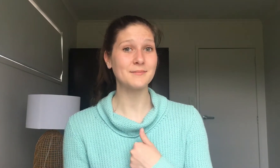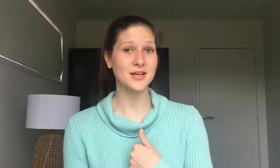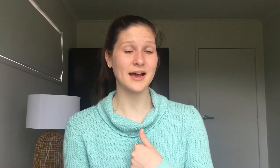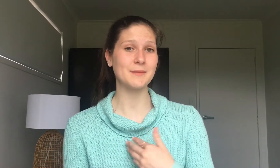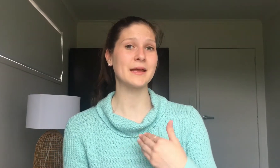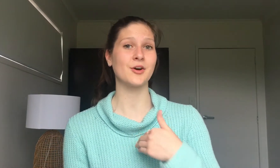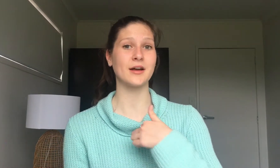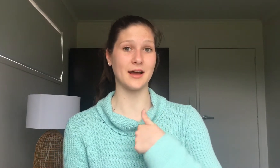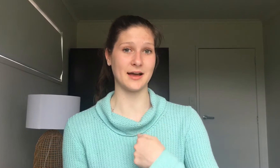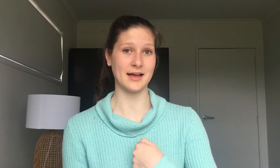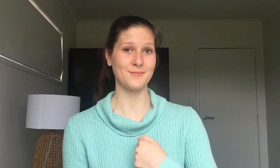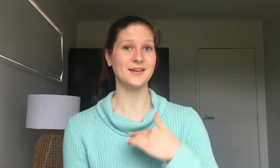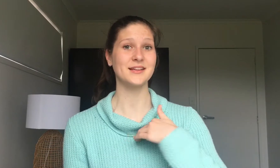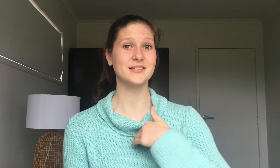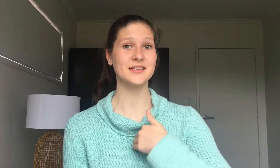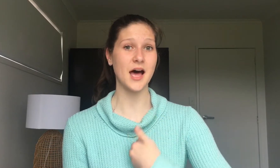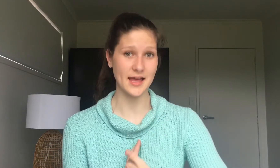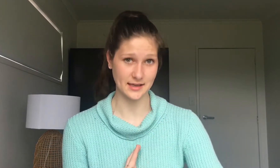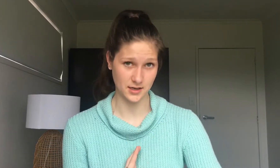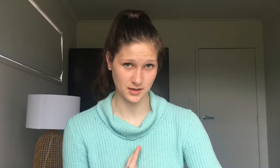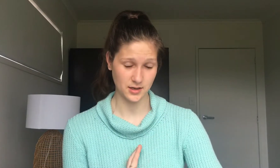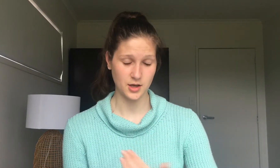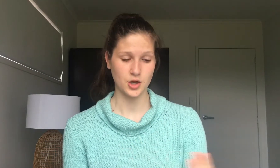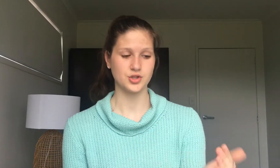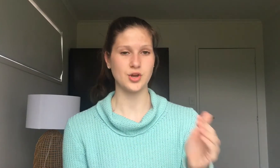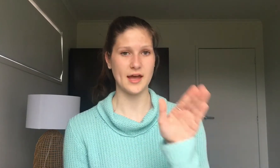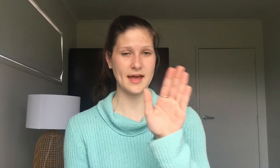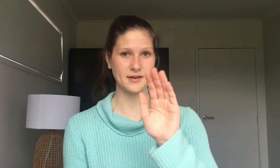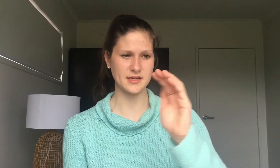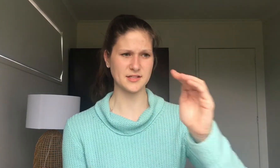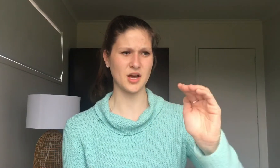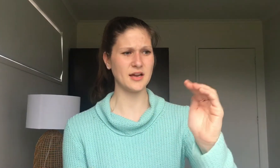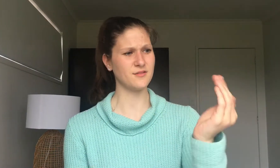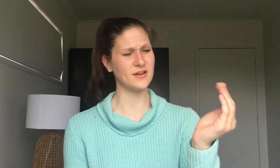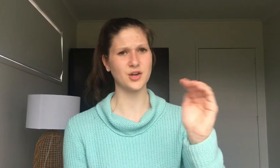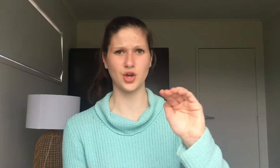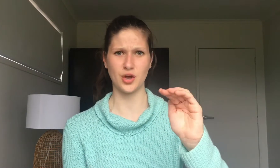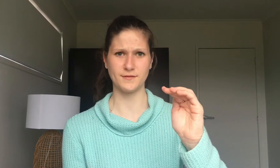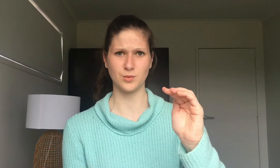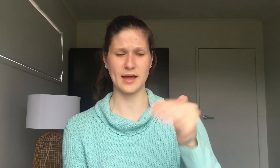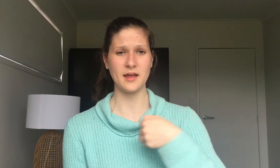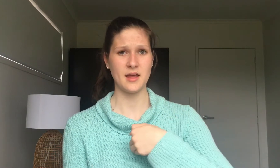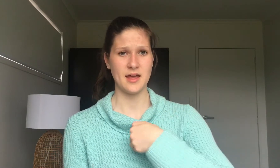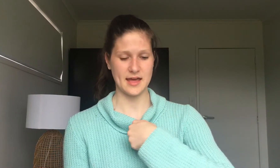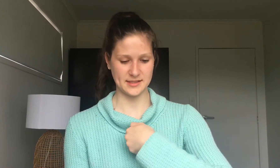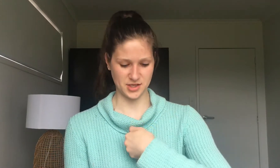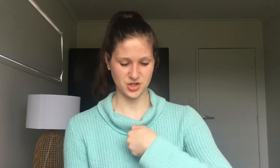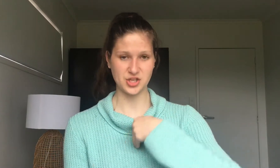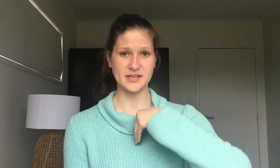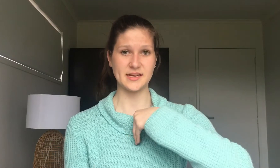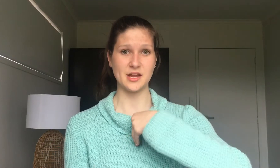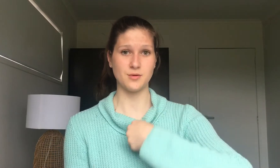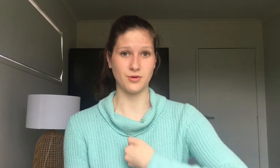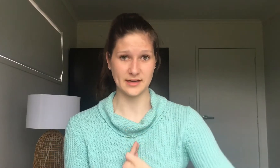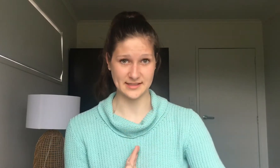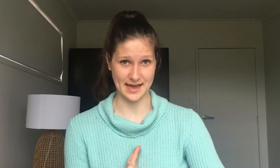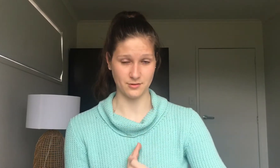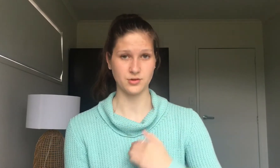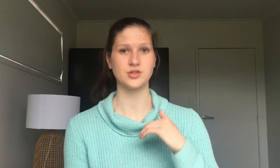tired by going I'm tired. So your hand is kind of in a curved way it's to your chest and you bring it down. So you